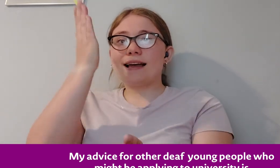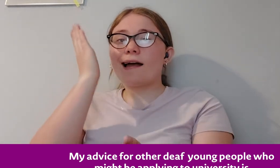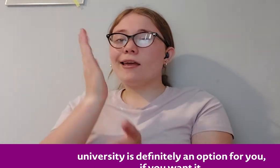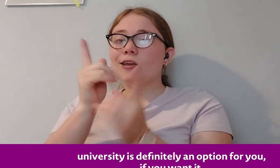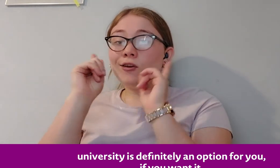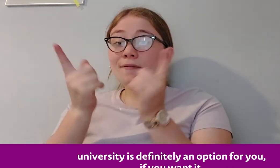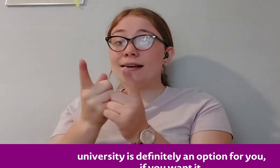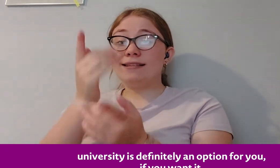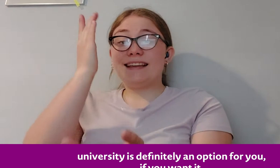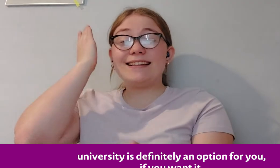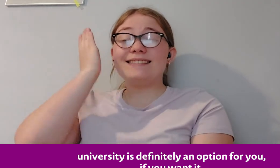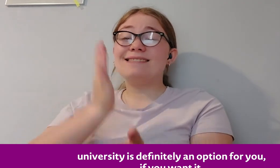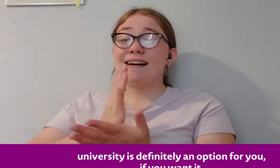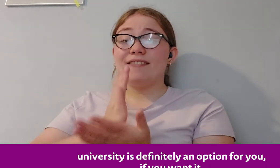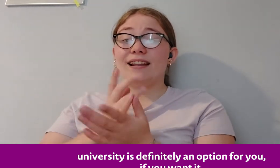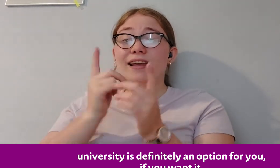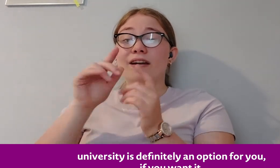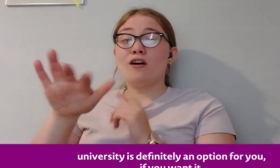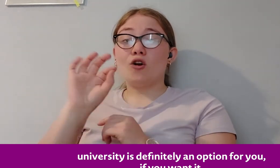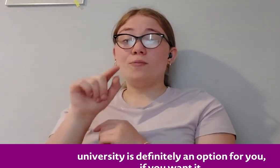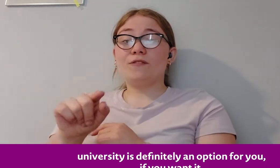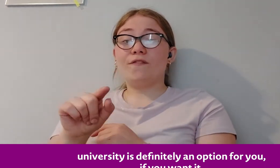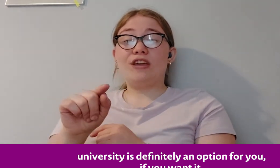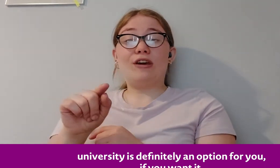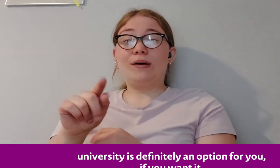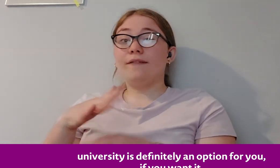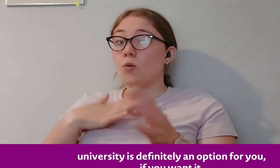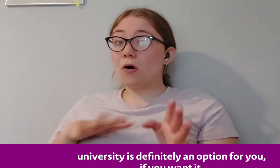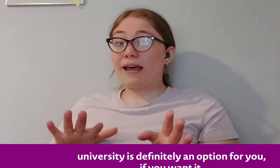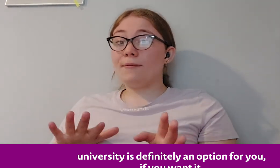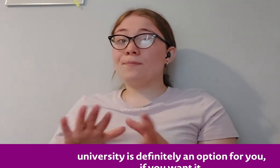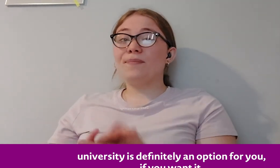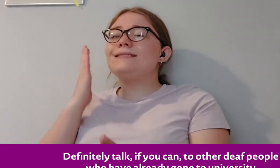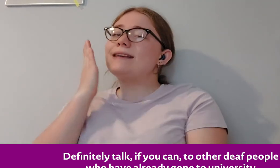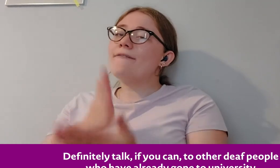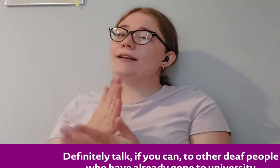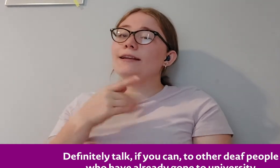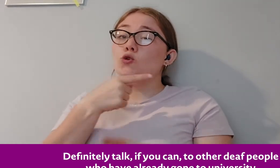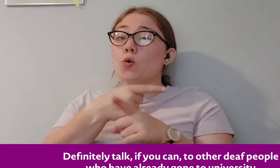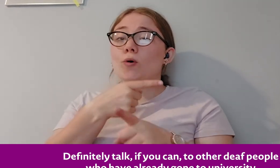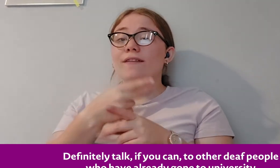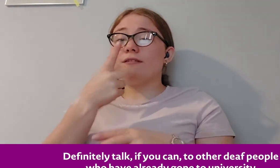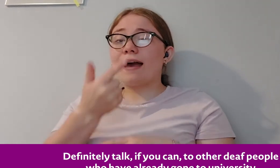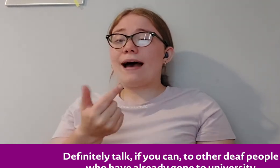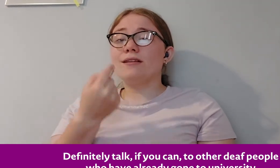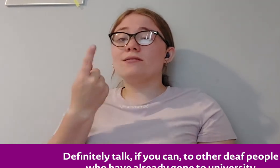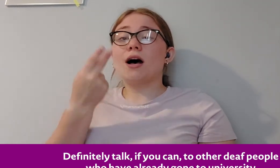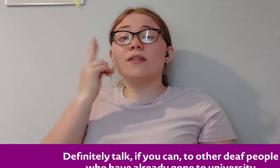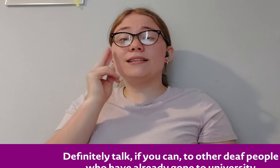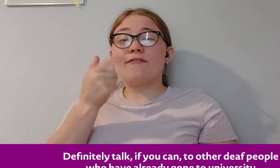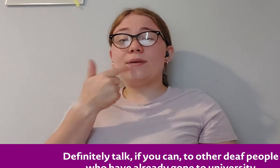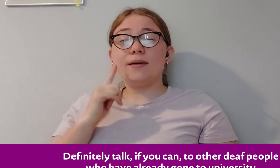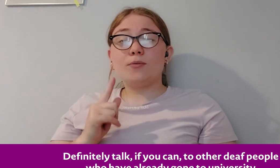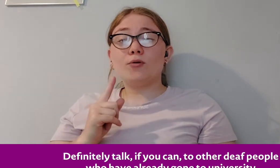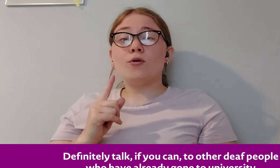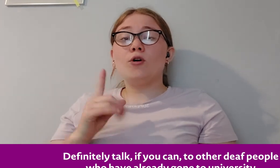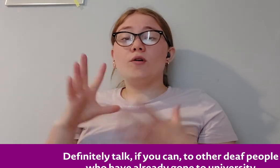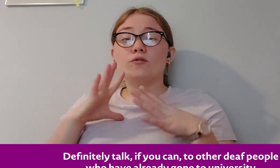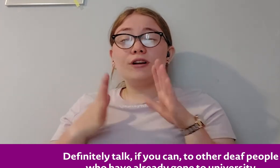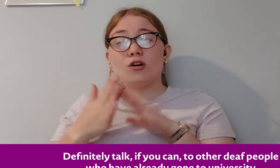university is definitely an option for you if you want it. Definitely talk if you can to other deaf people who have